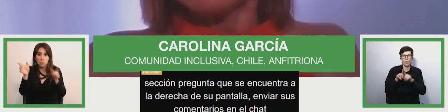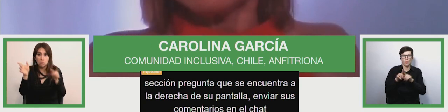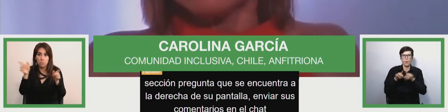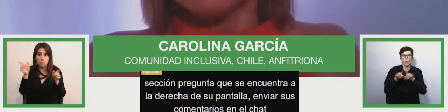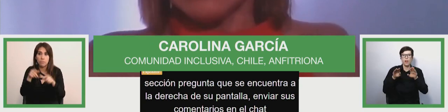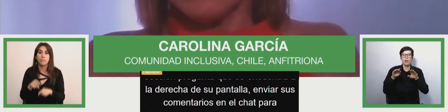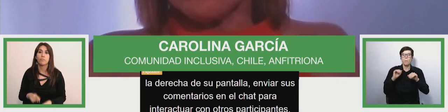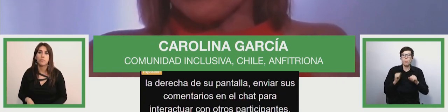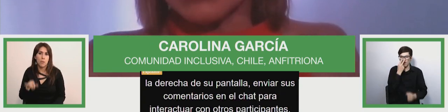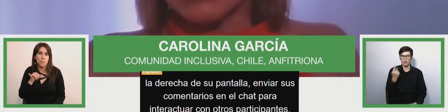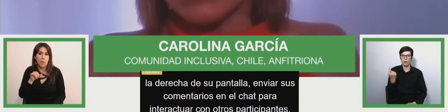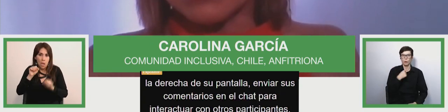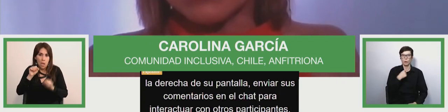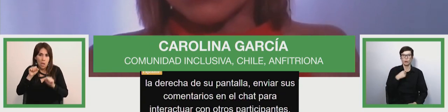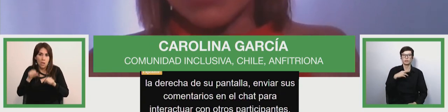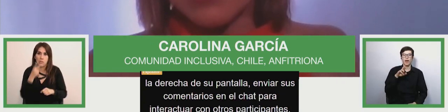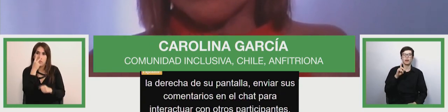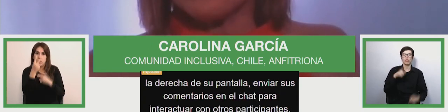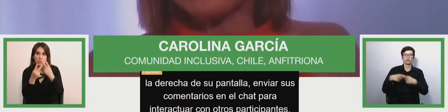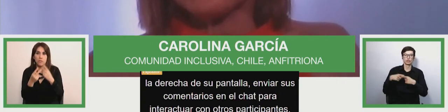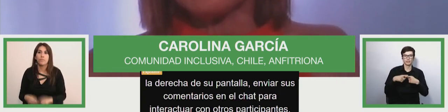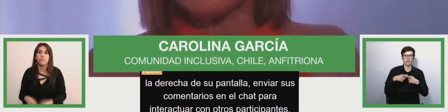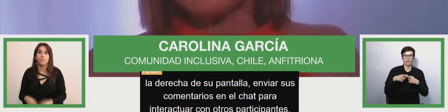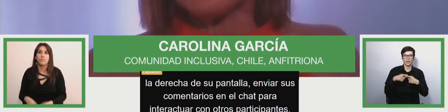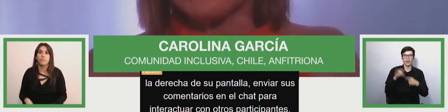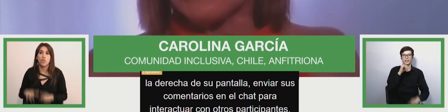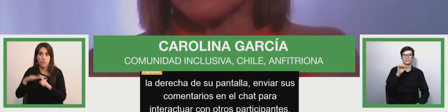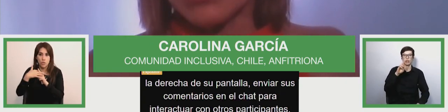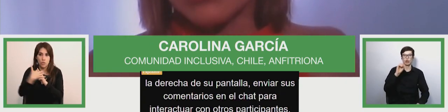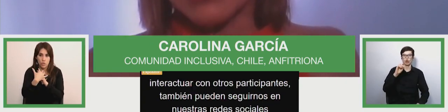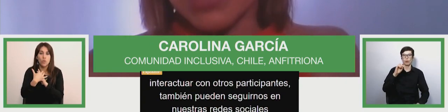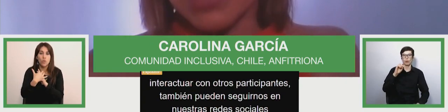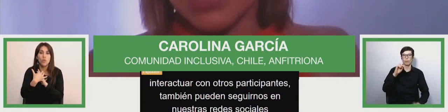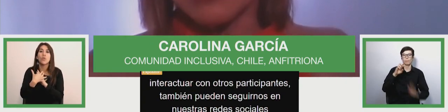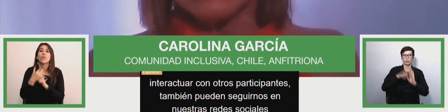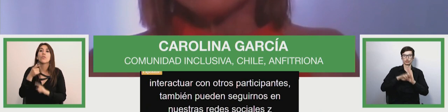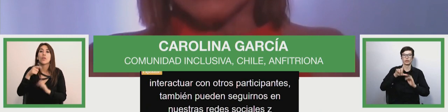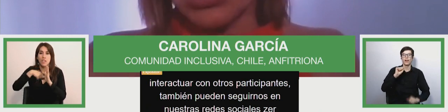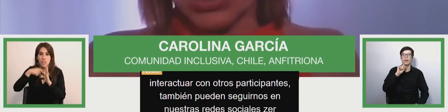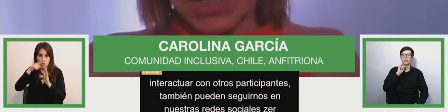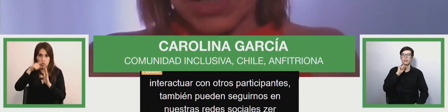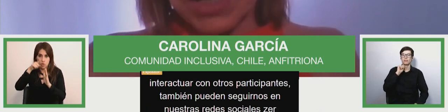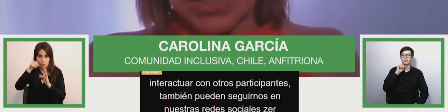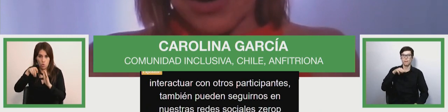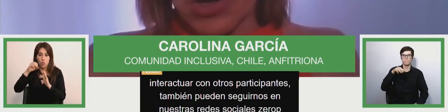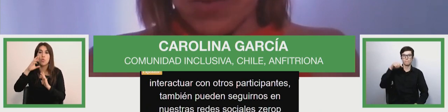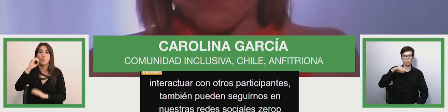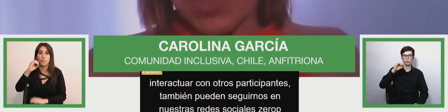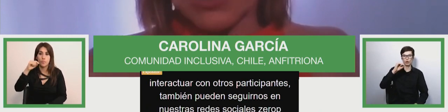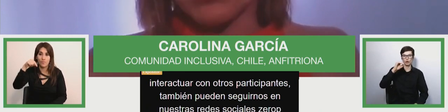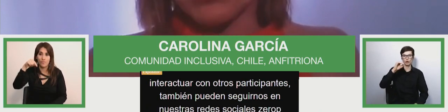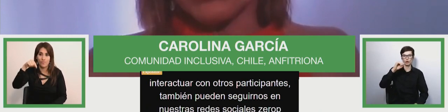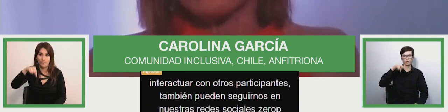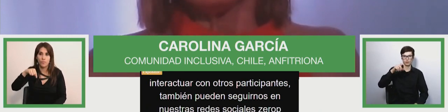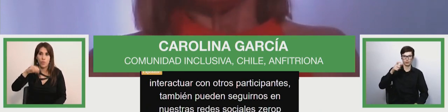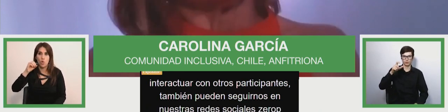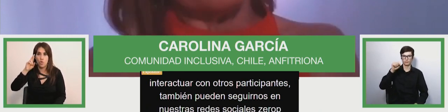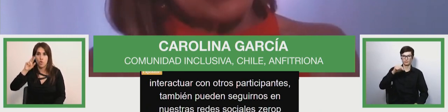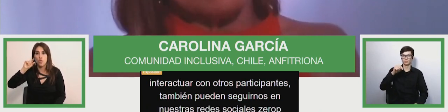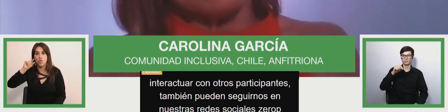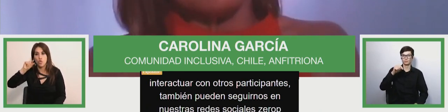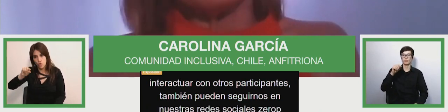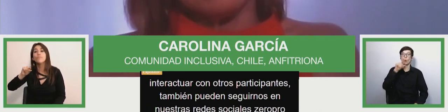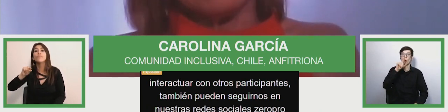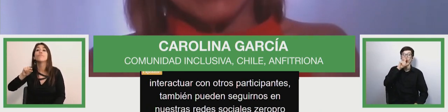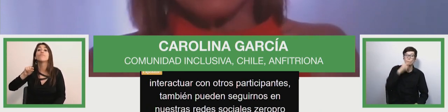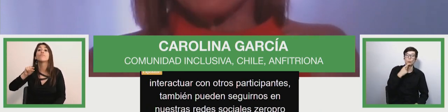networks zero projects latam.org both in twitter as in facebook and